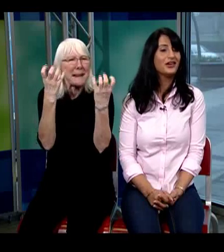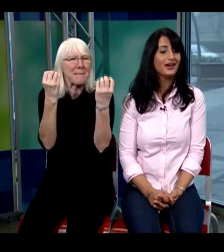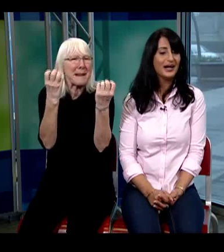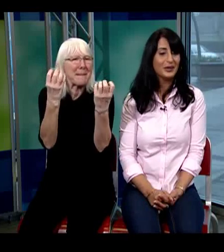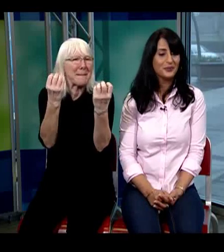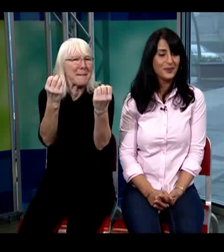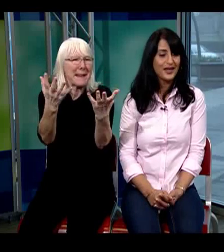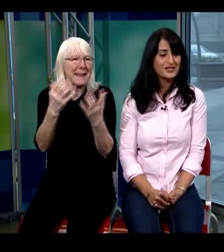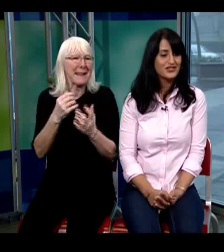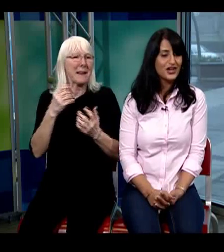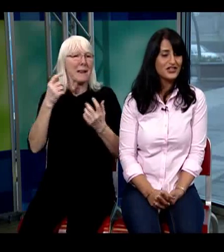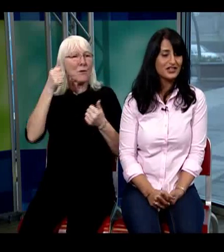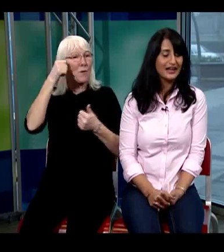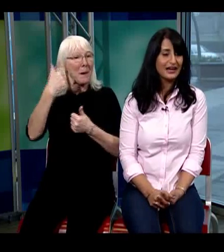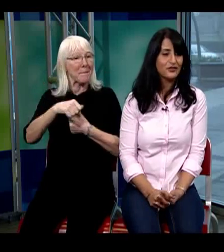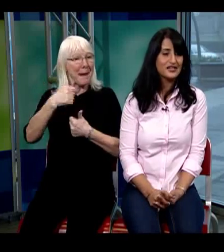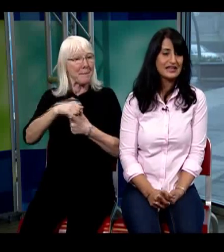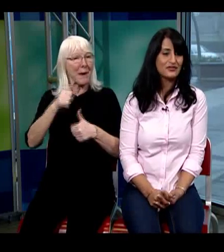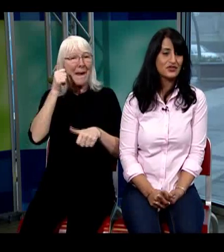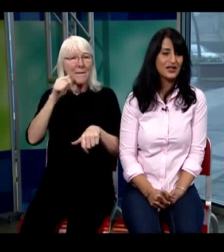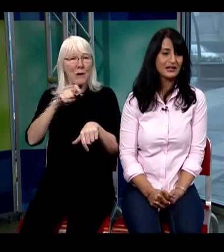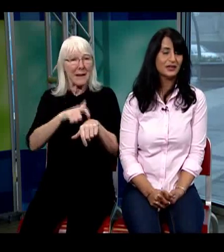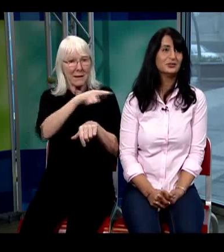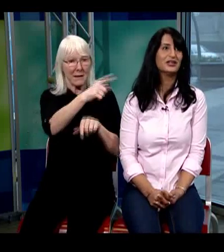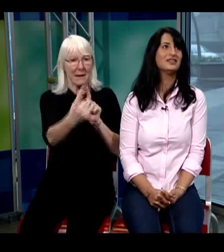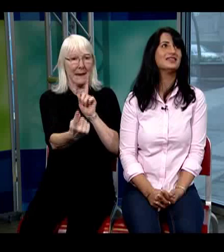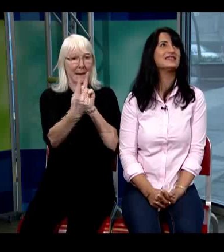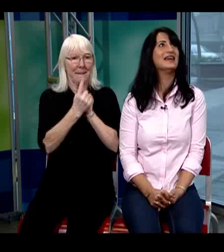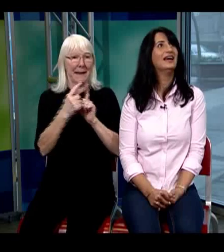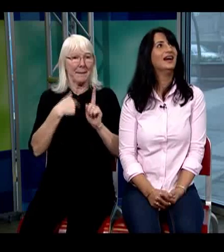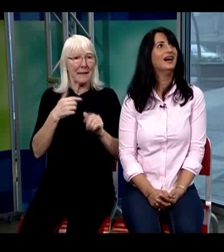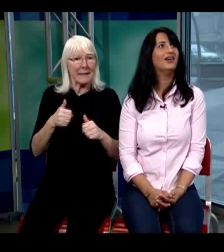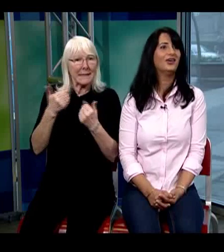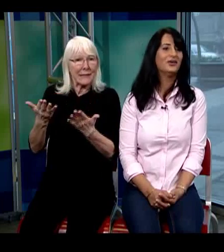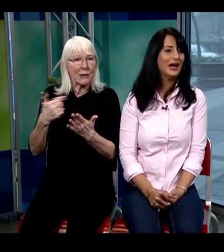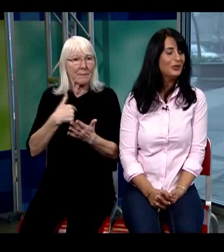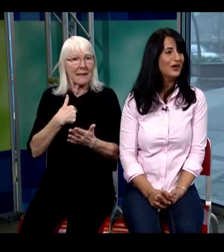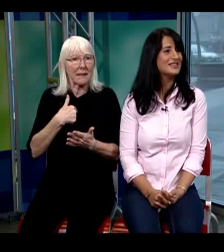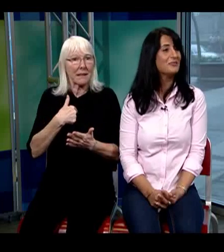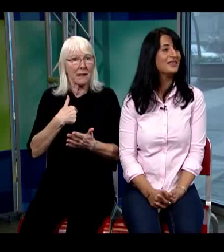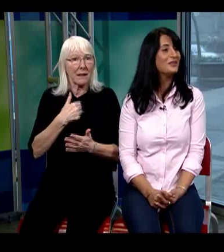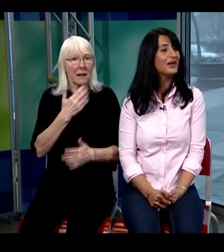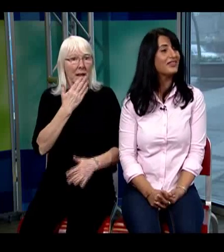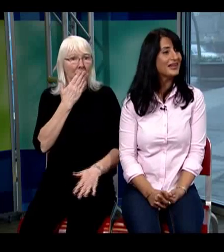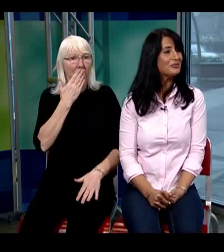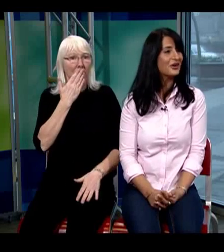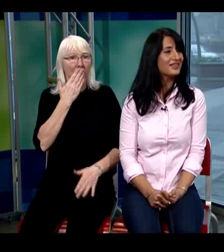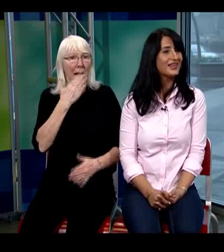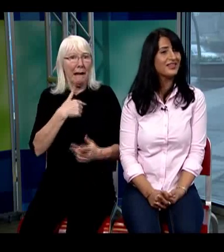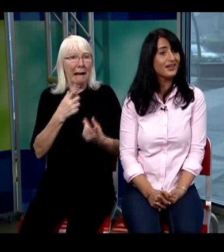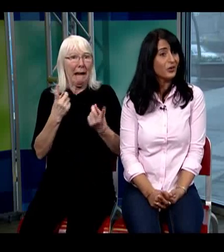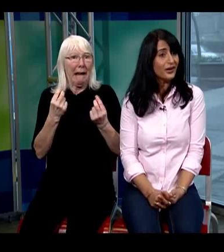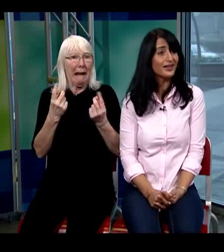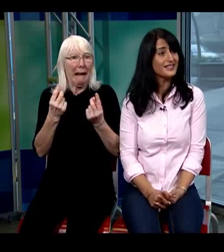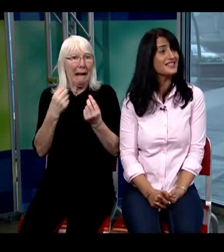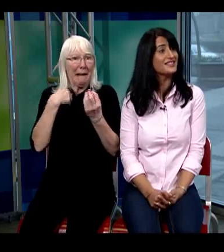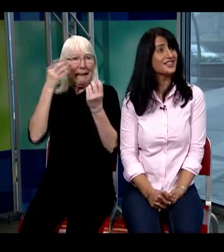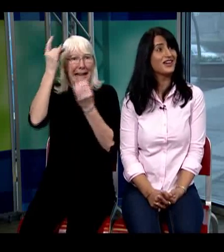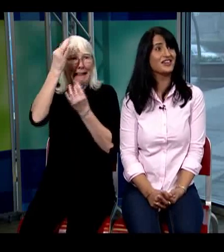suggestion I first have to think I'm like oh my goodness oh well now what but then when I think about it then I think oh yeah this is Natasha